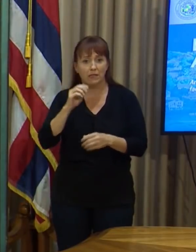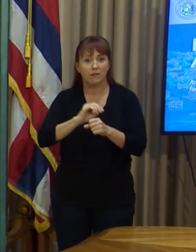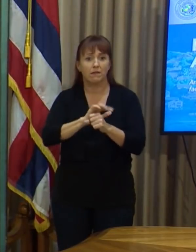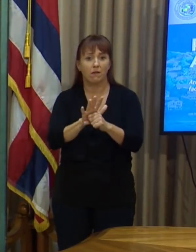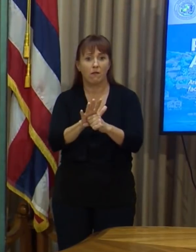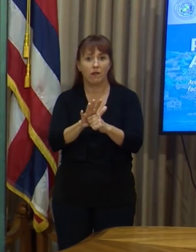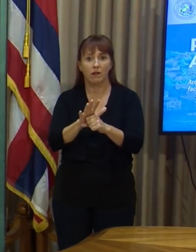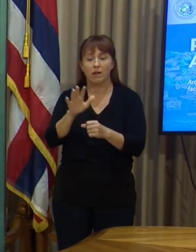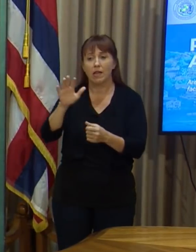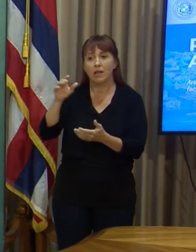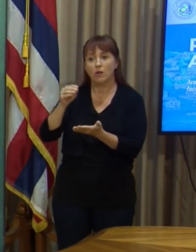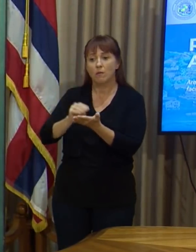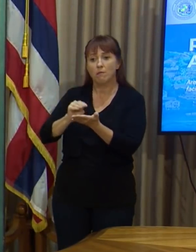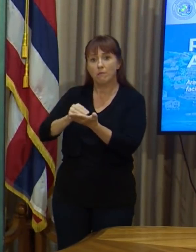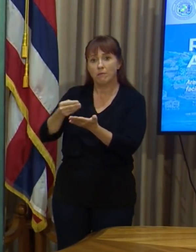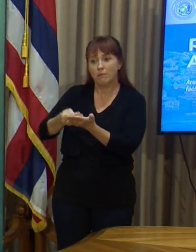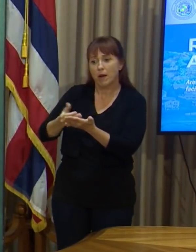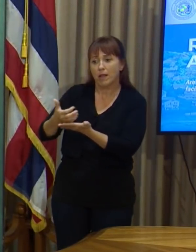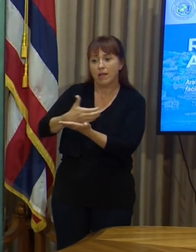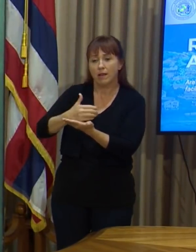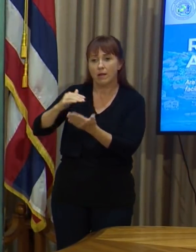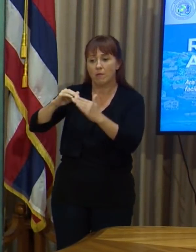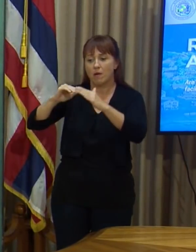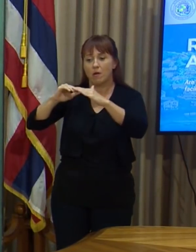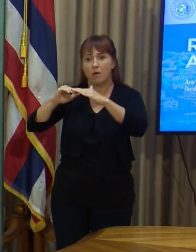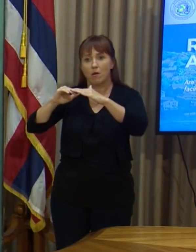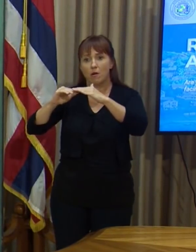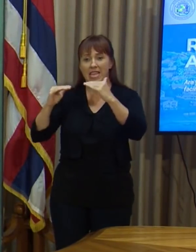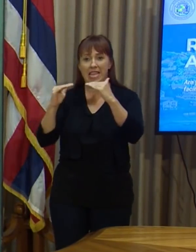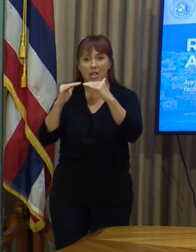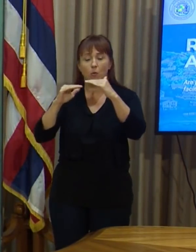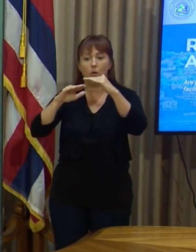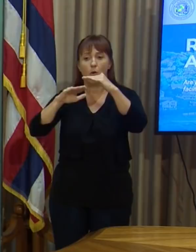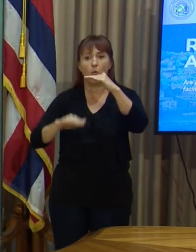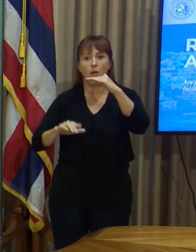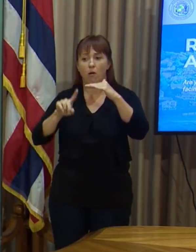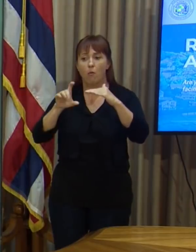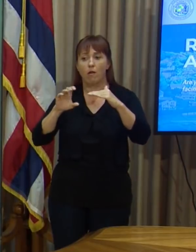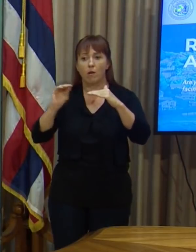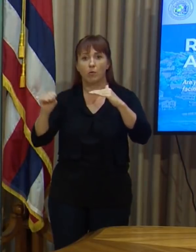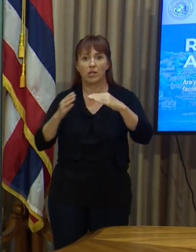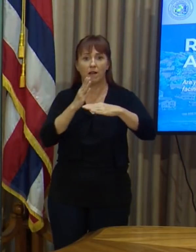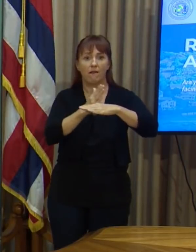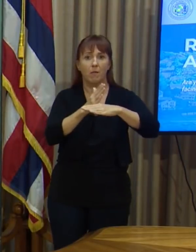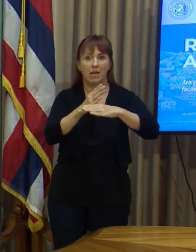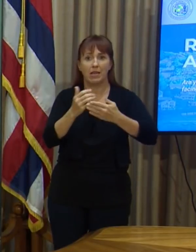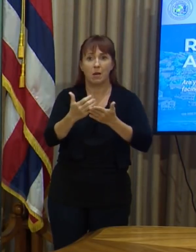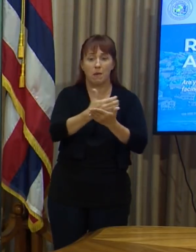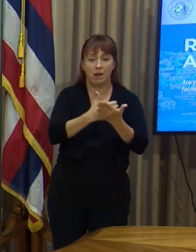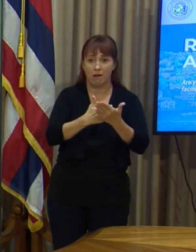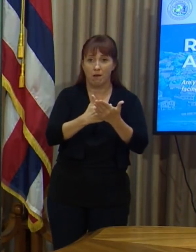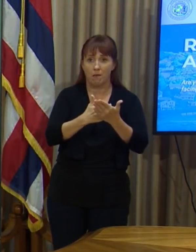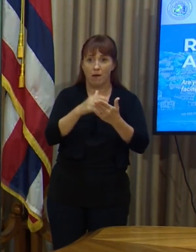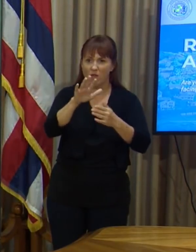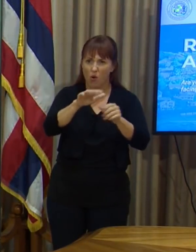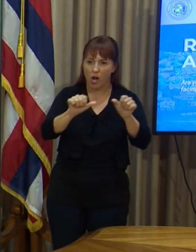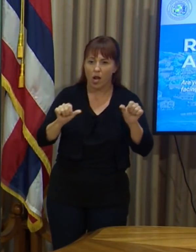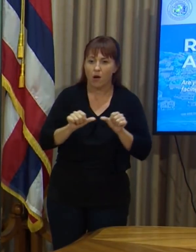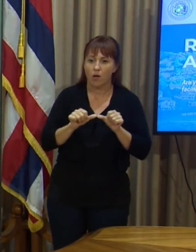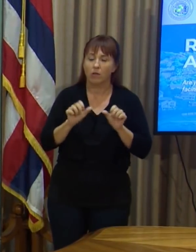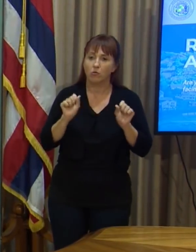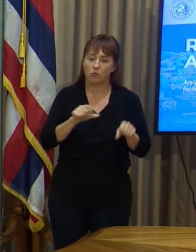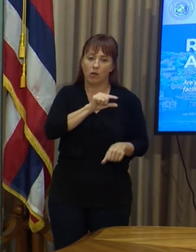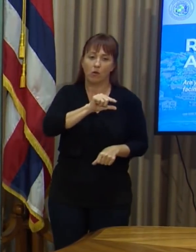household income is at or below 100% of the area median income, then you may qualify for financial